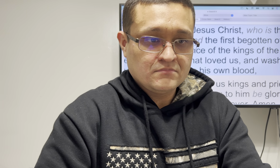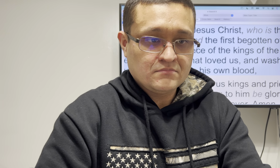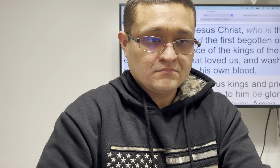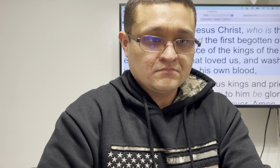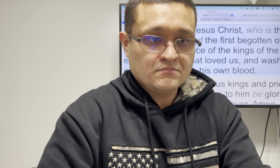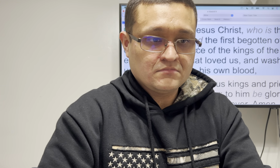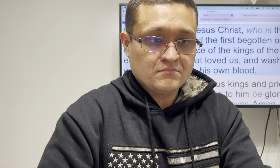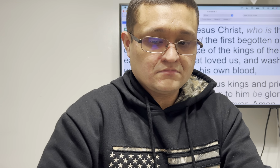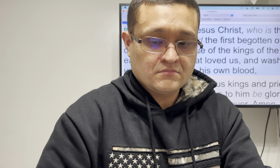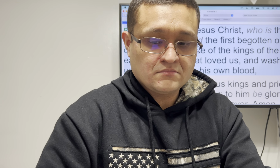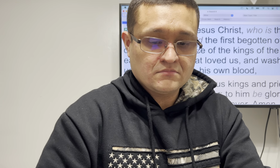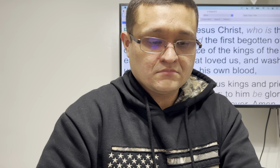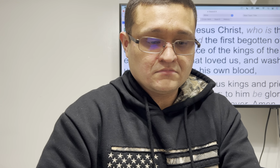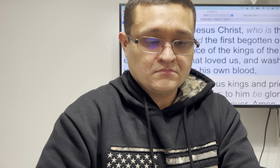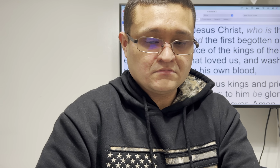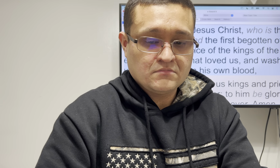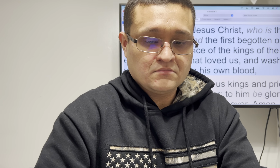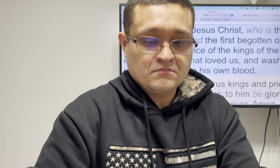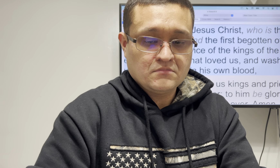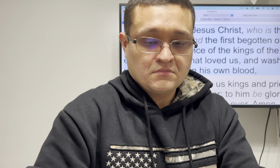Acts chapter 20 it